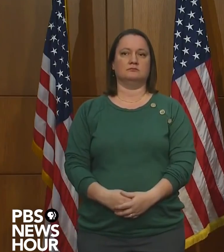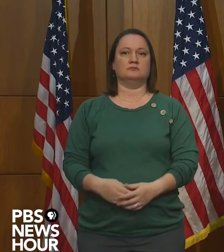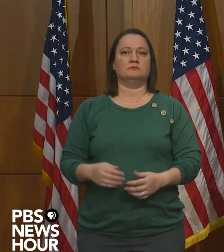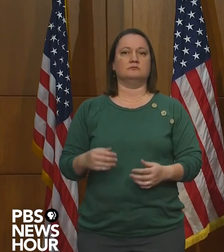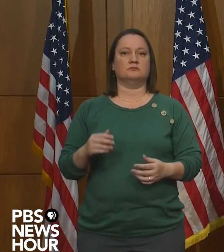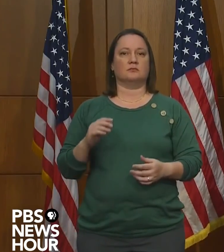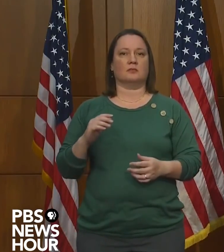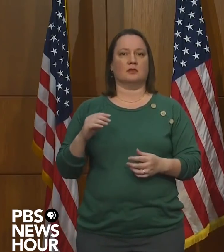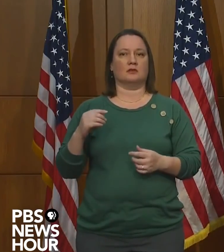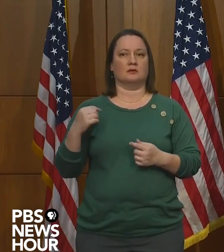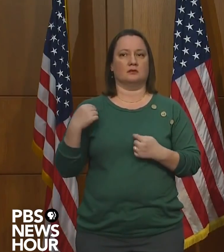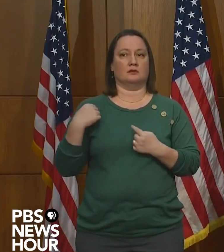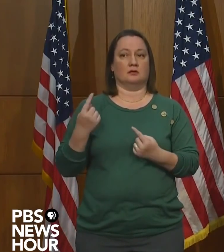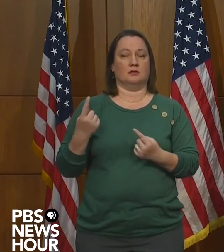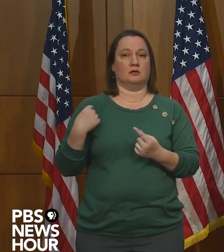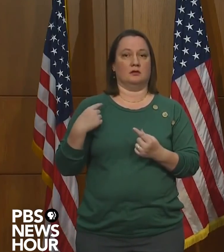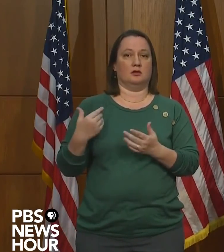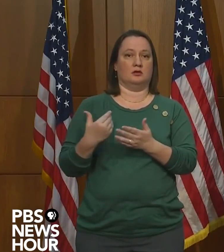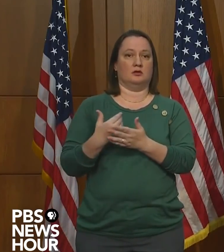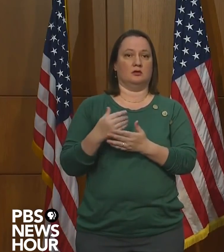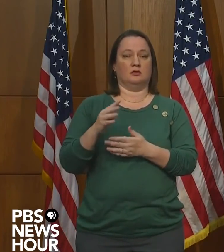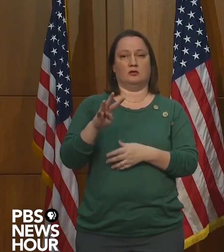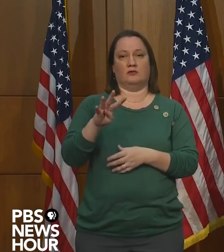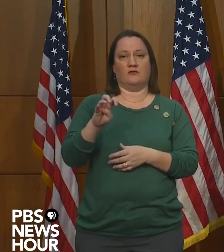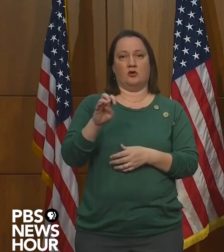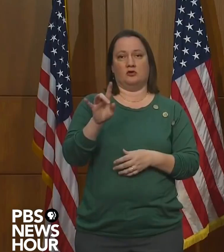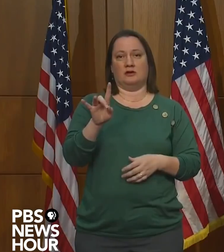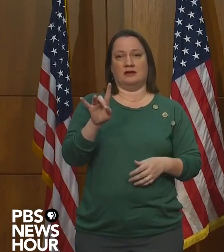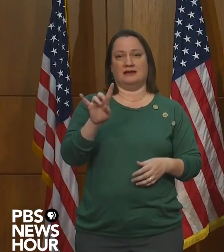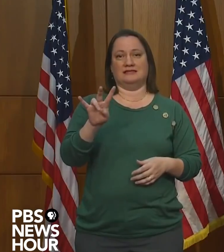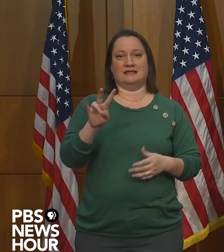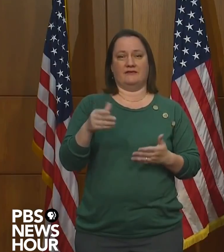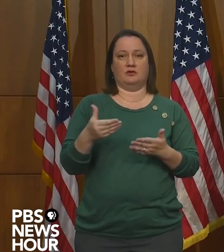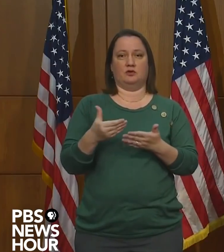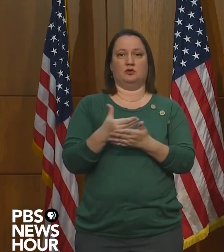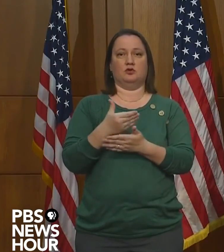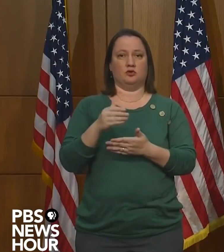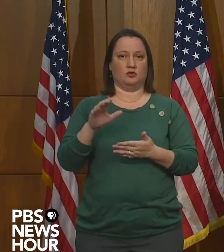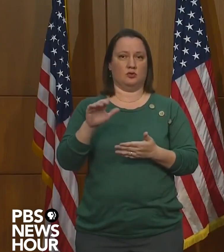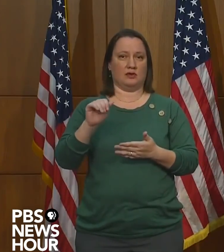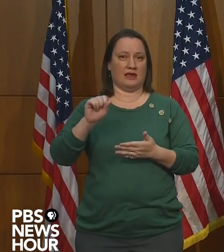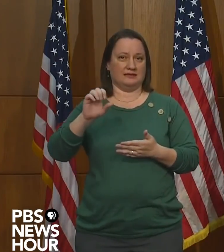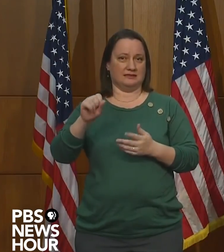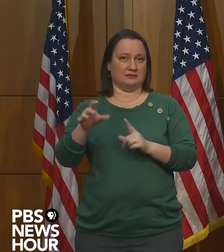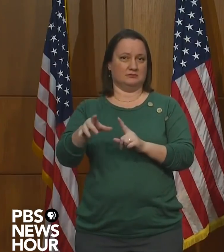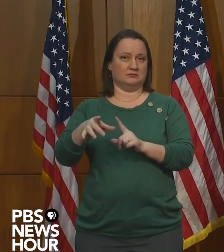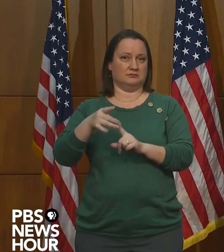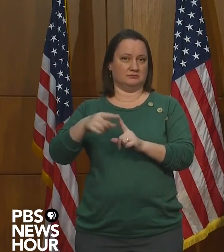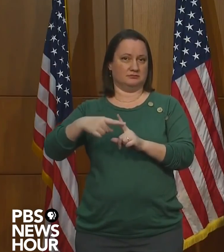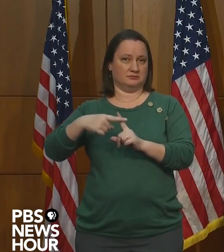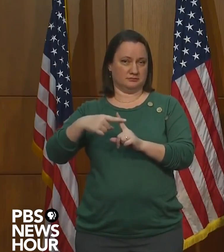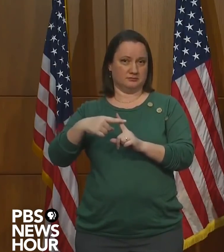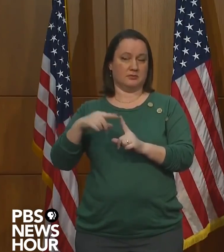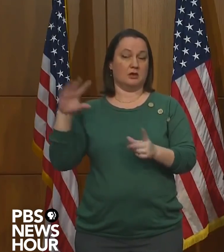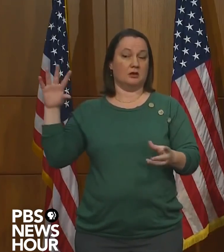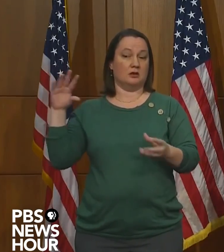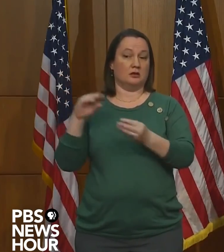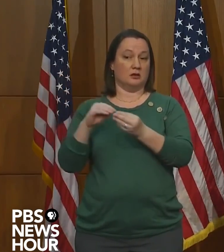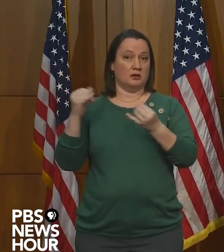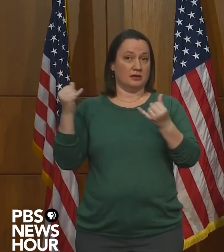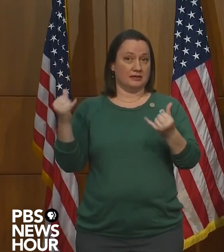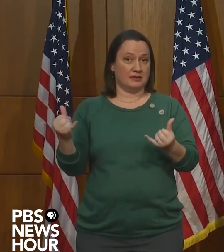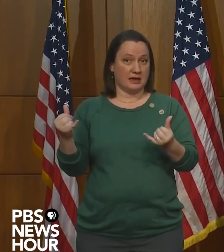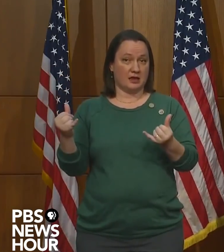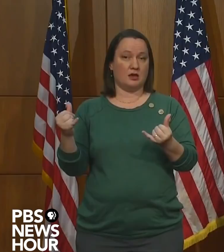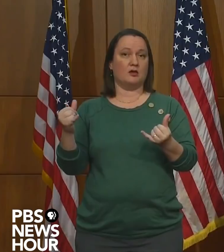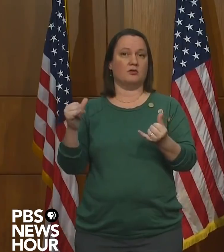last reporting period have recorded 487 new cases of COVID-19, bringing the total number